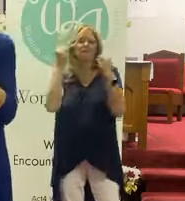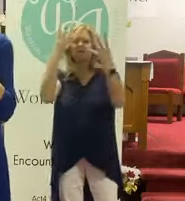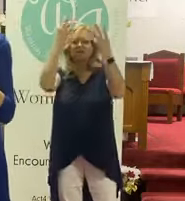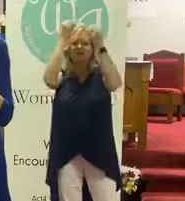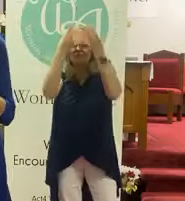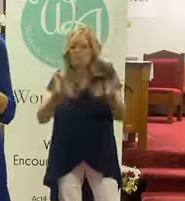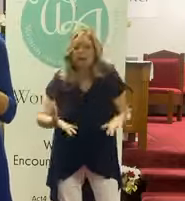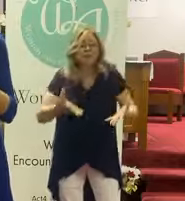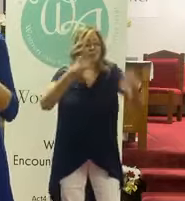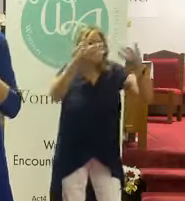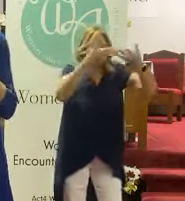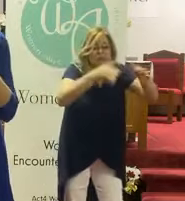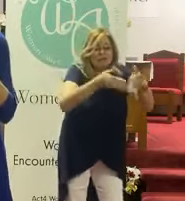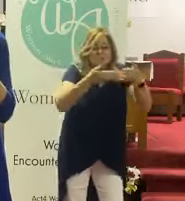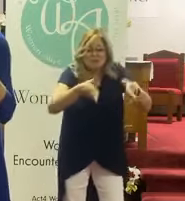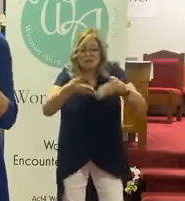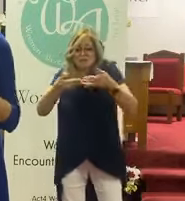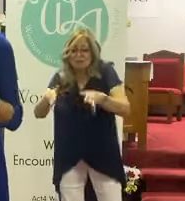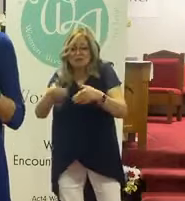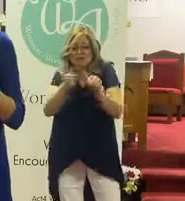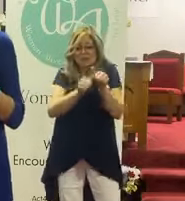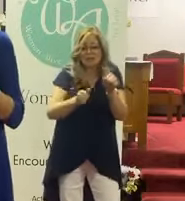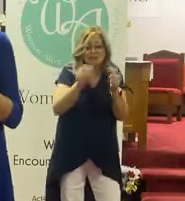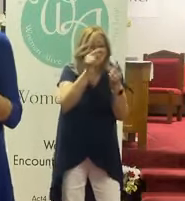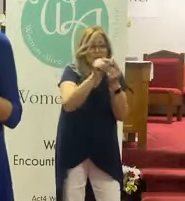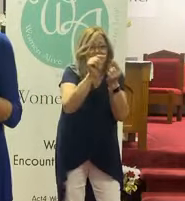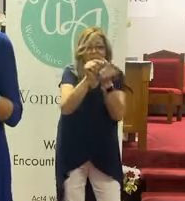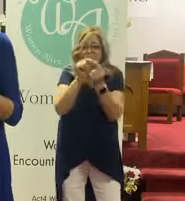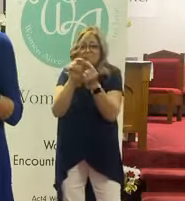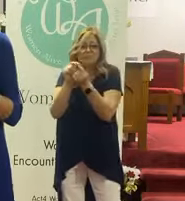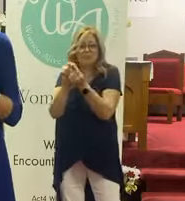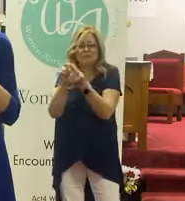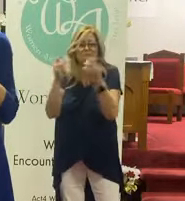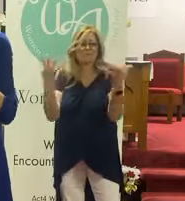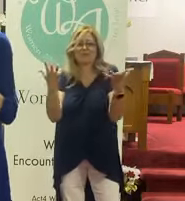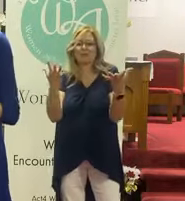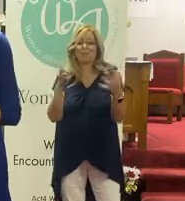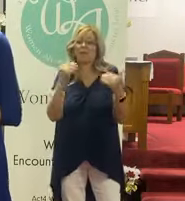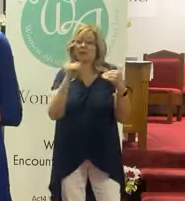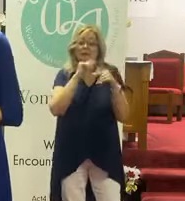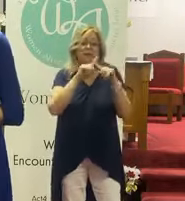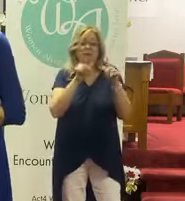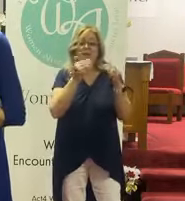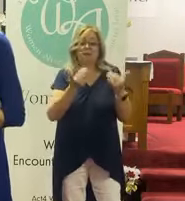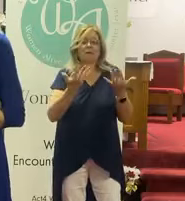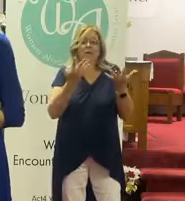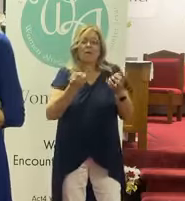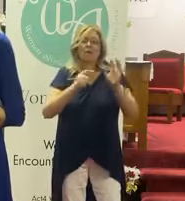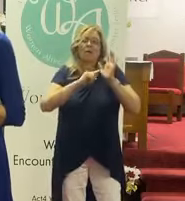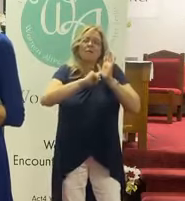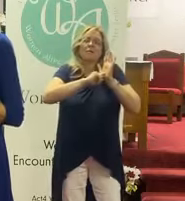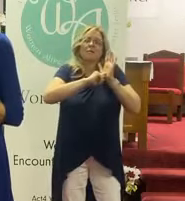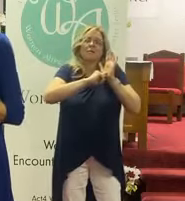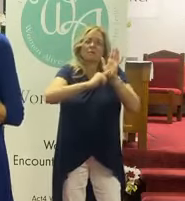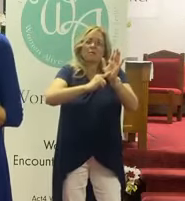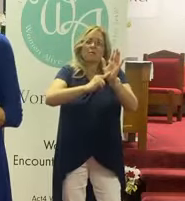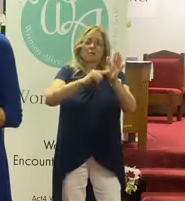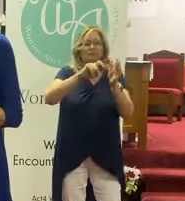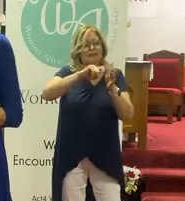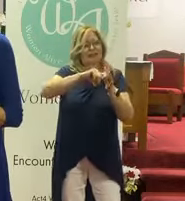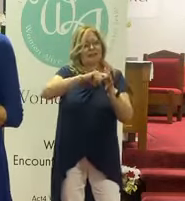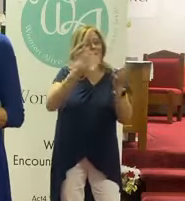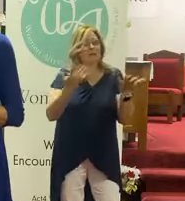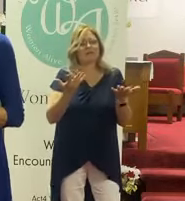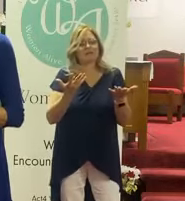in the scripture. I could break it down and we could talk about every one of those pieces. But for now, I just want to emphasize the key here.